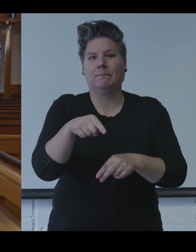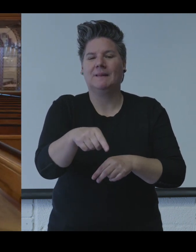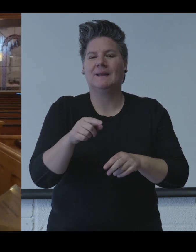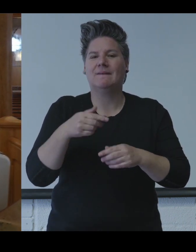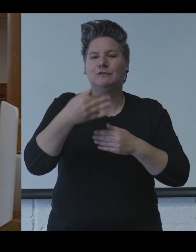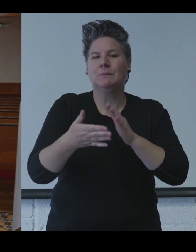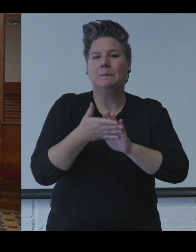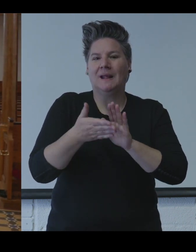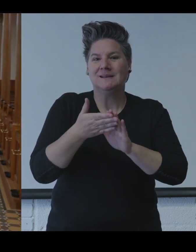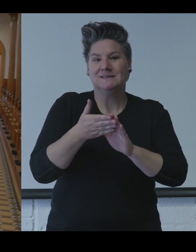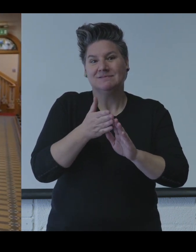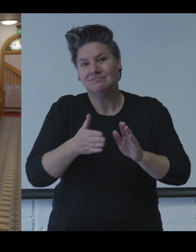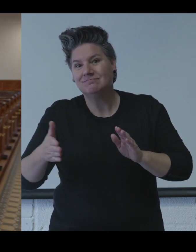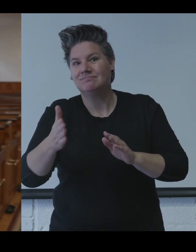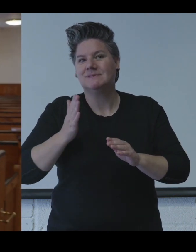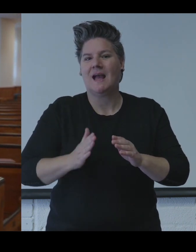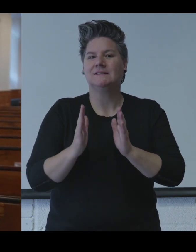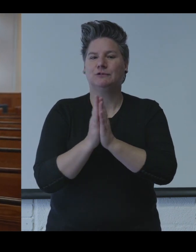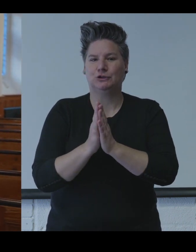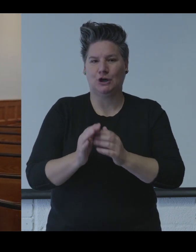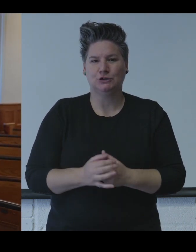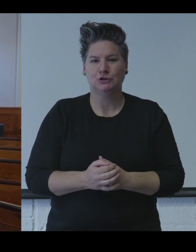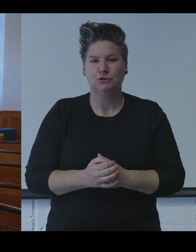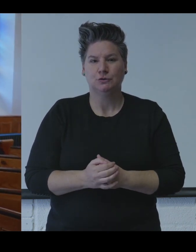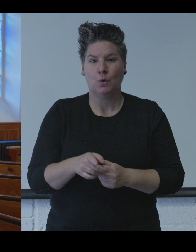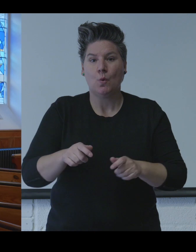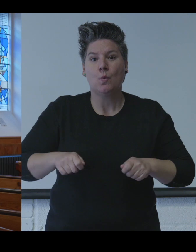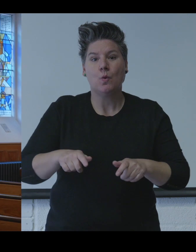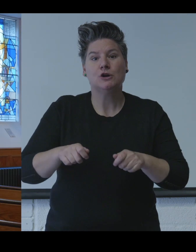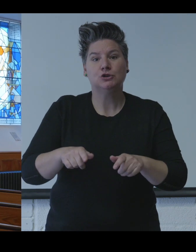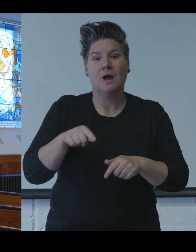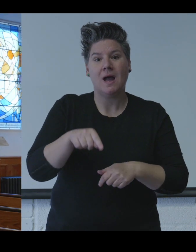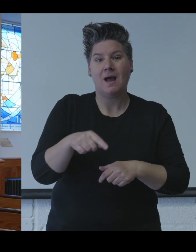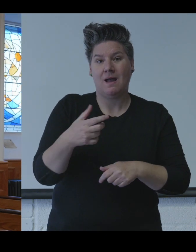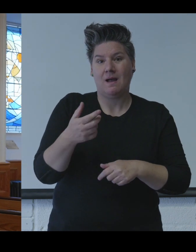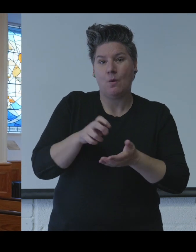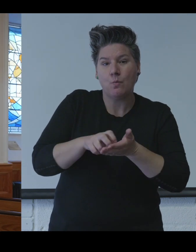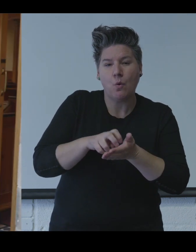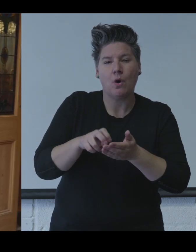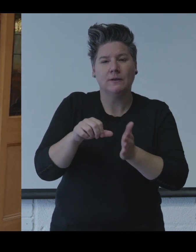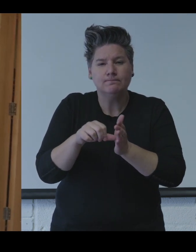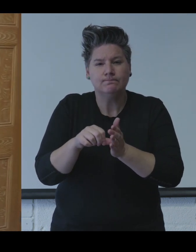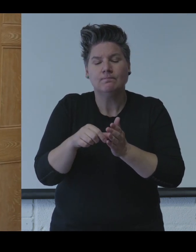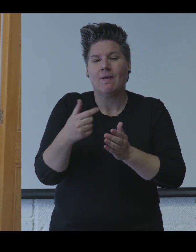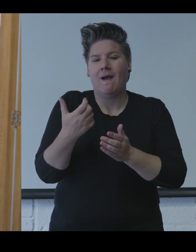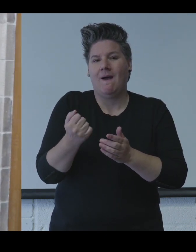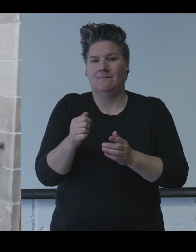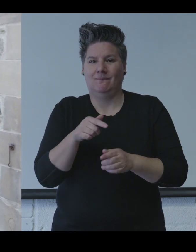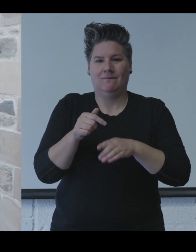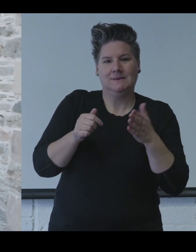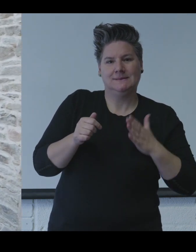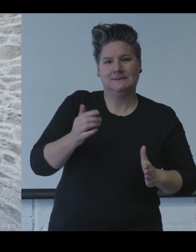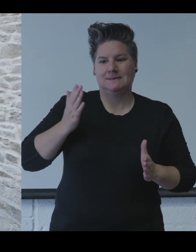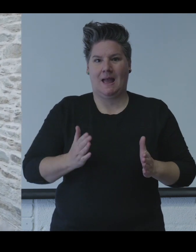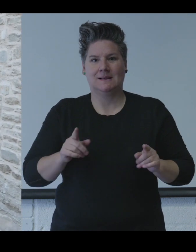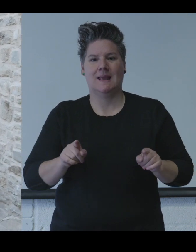building, or the doors to the side or rear of the church. Wheelchair users, or those who use walking or mobility aids, are advised to use the side